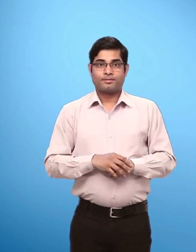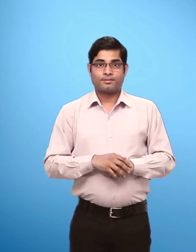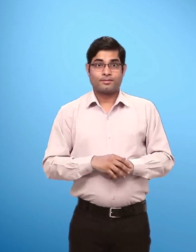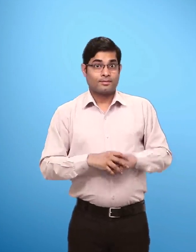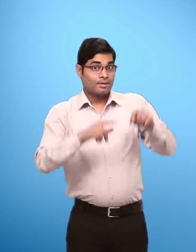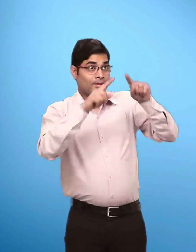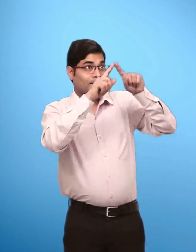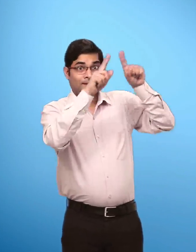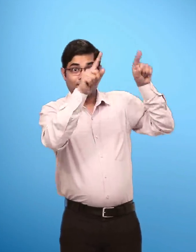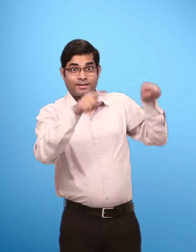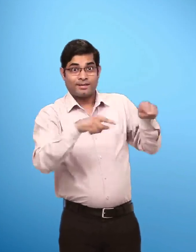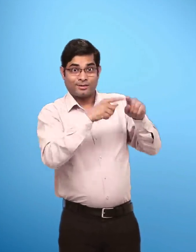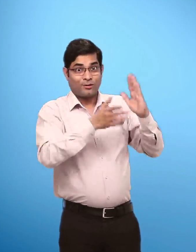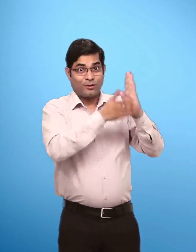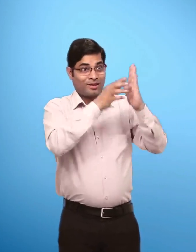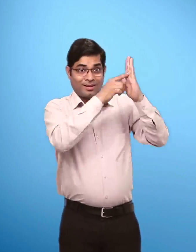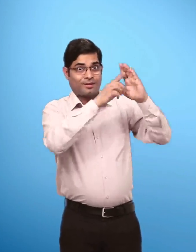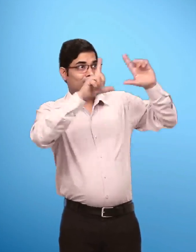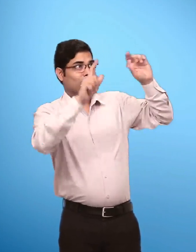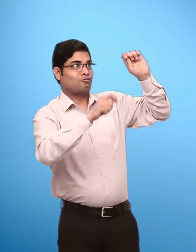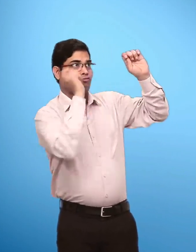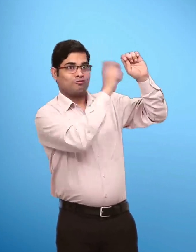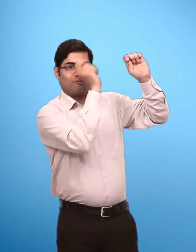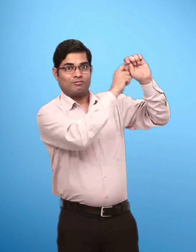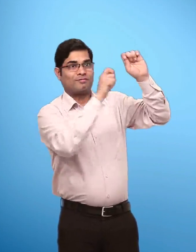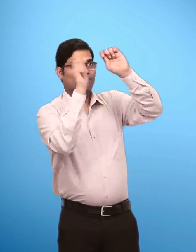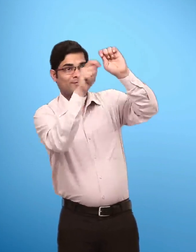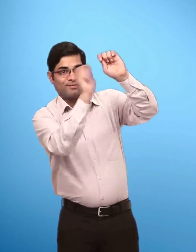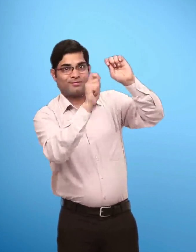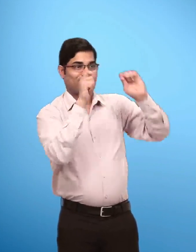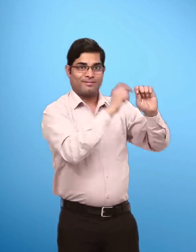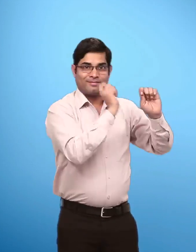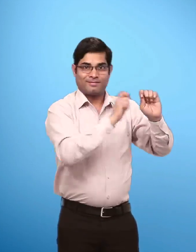Hammering nail into A rectangular board Hanging on the wall